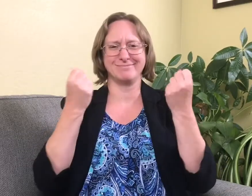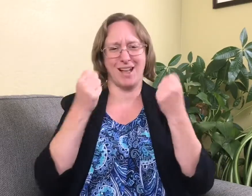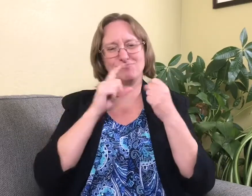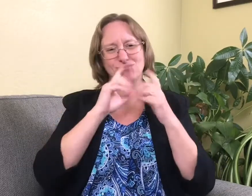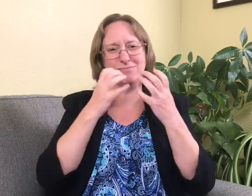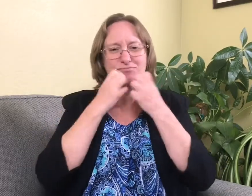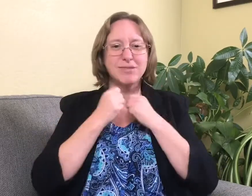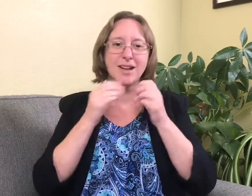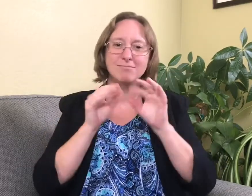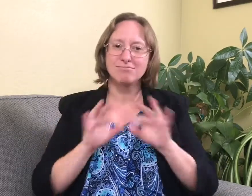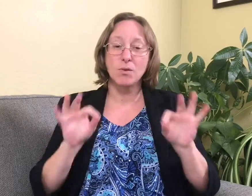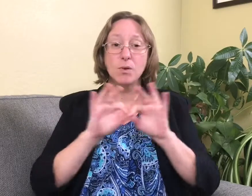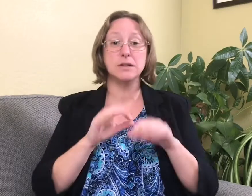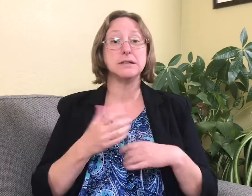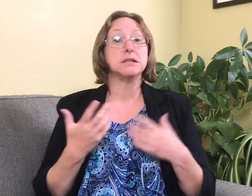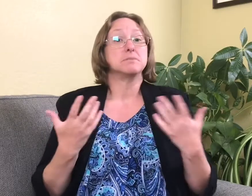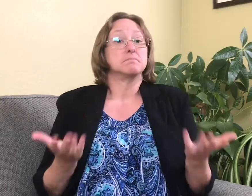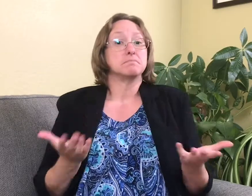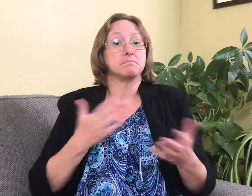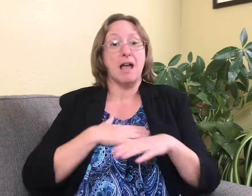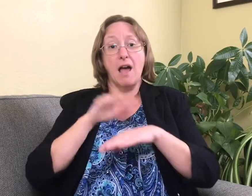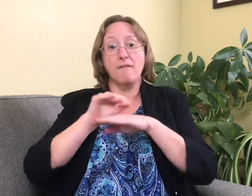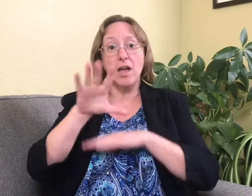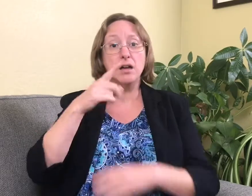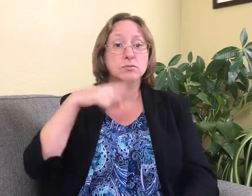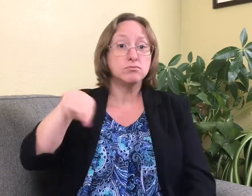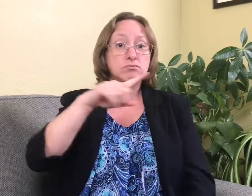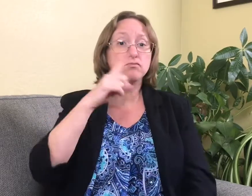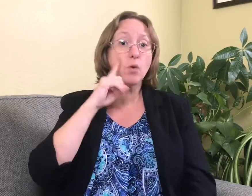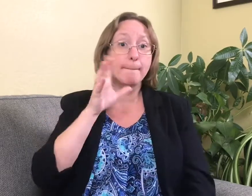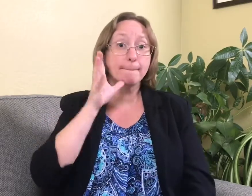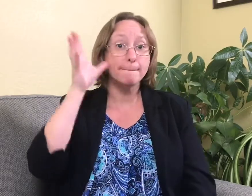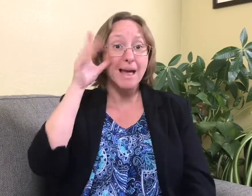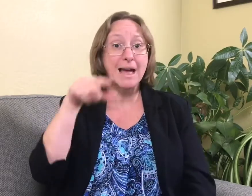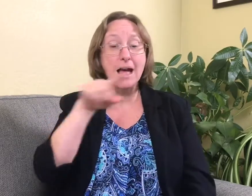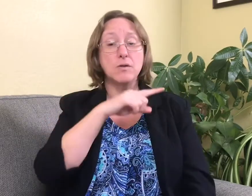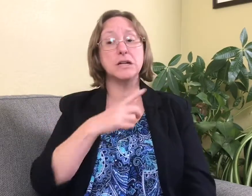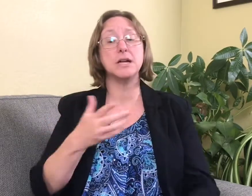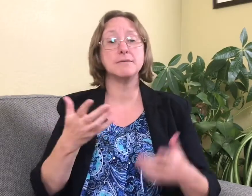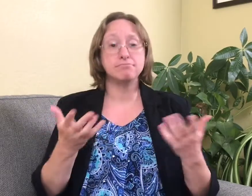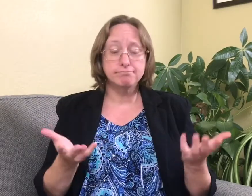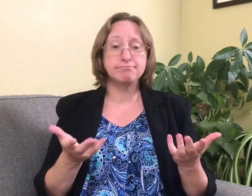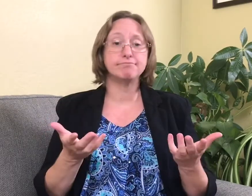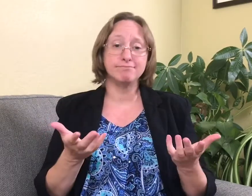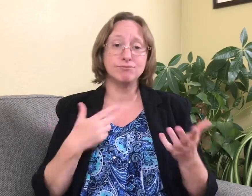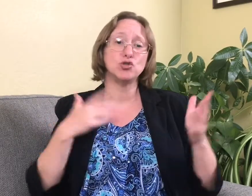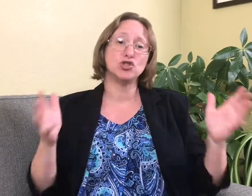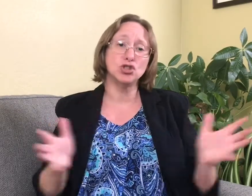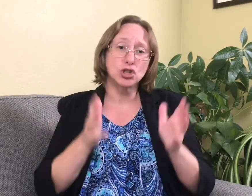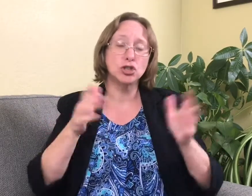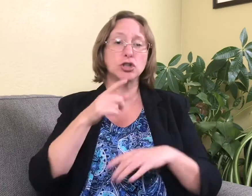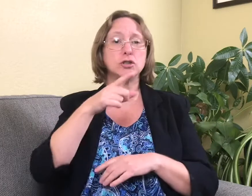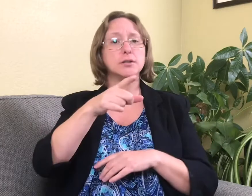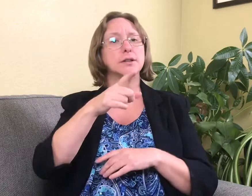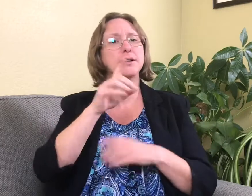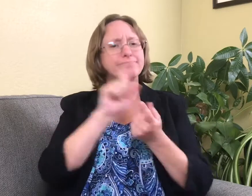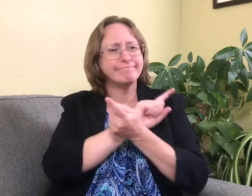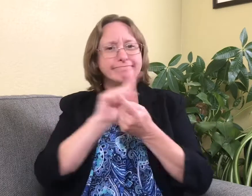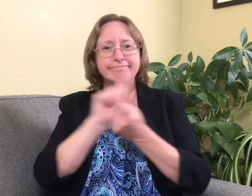And in my life, I value American Sign Language. It's extremely important. And my advice to parents out there, I encourage